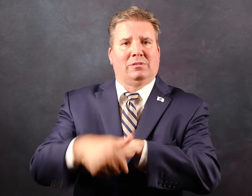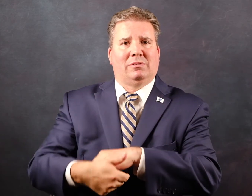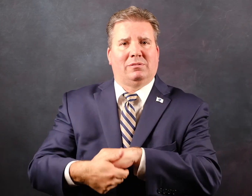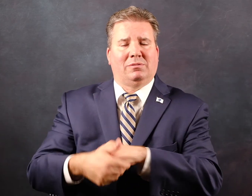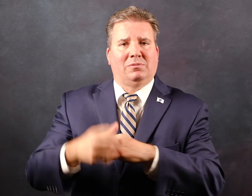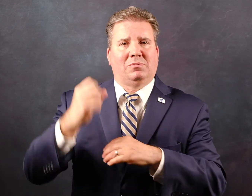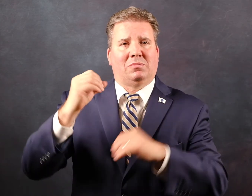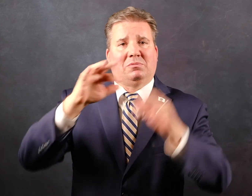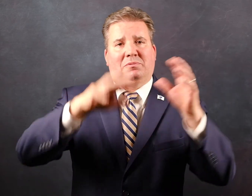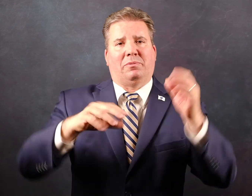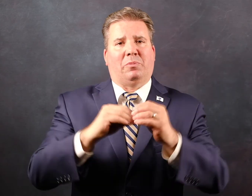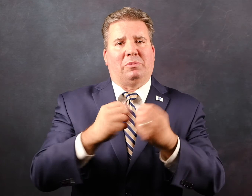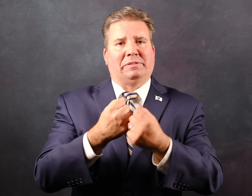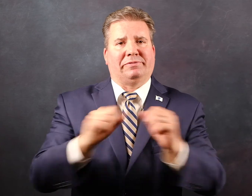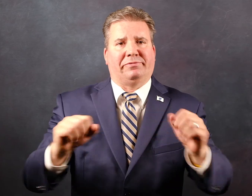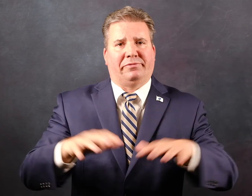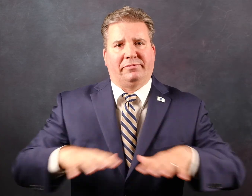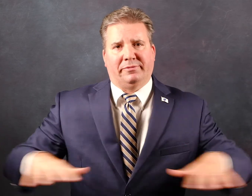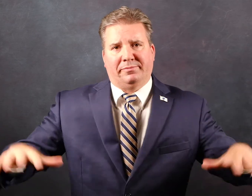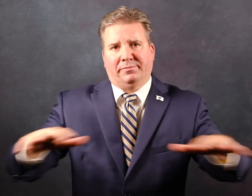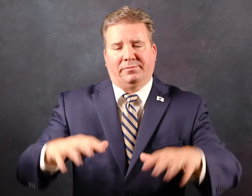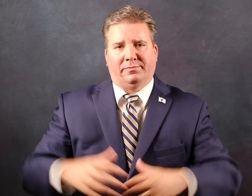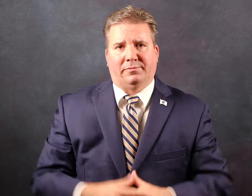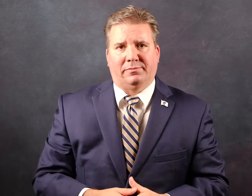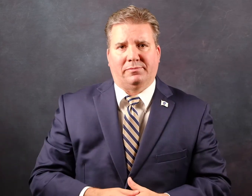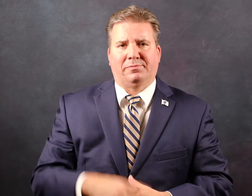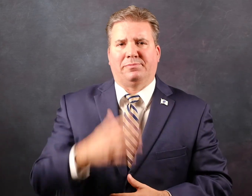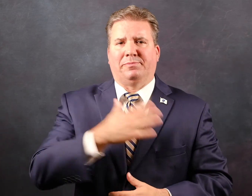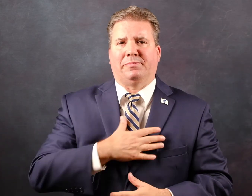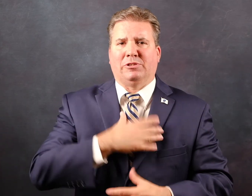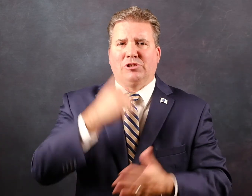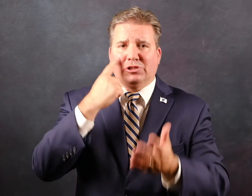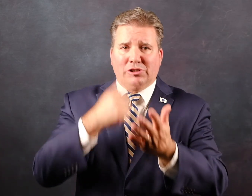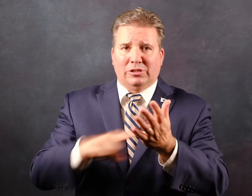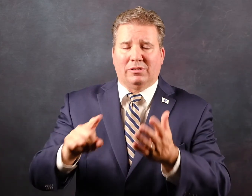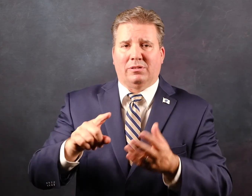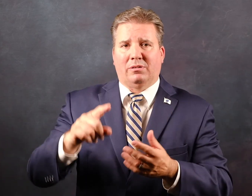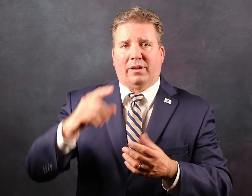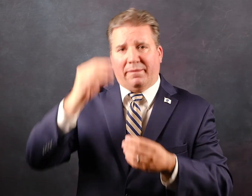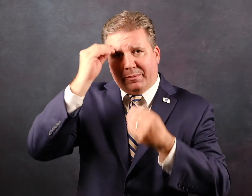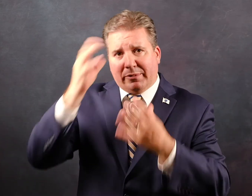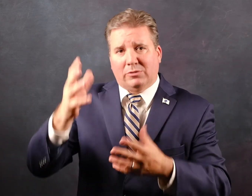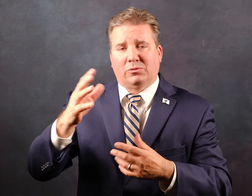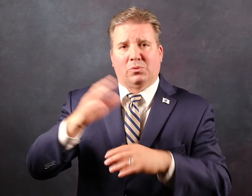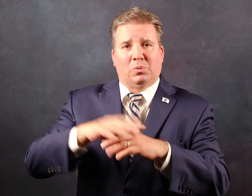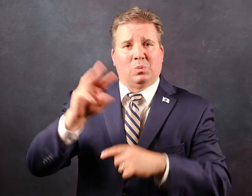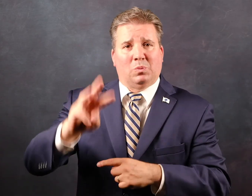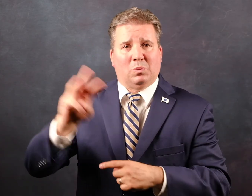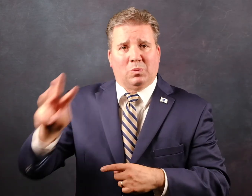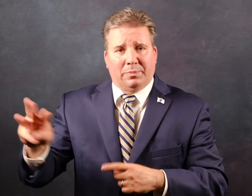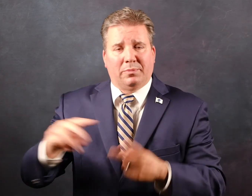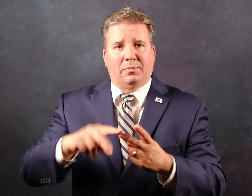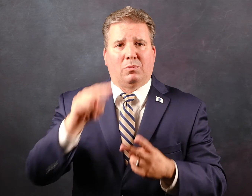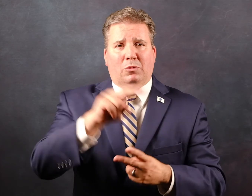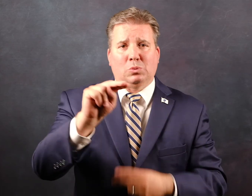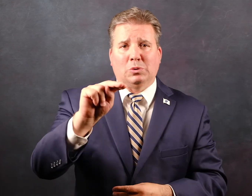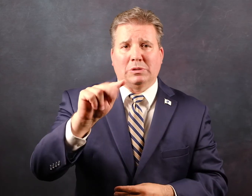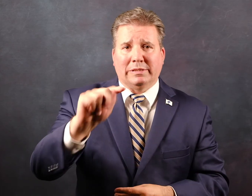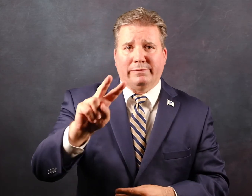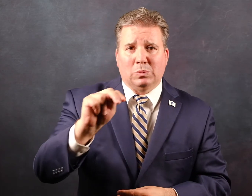when so they spray at night when it's the safest please check the information